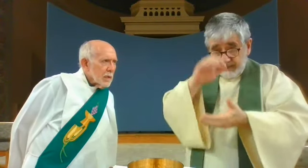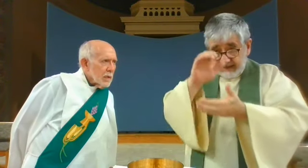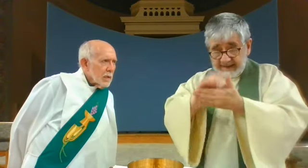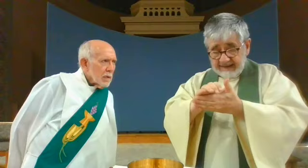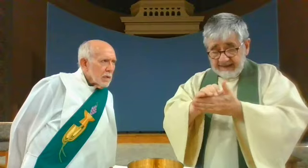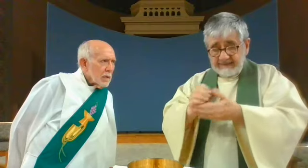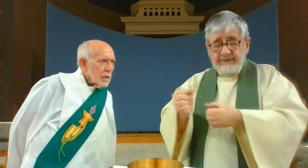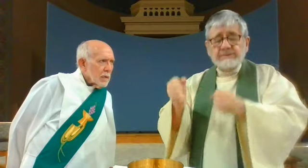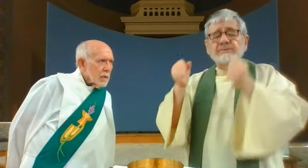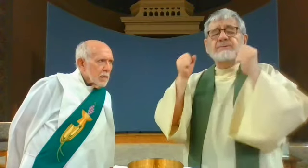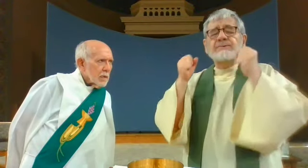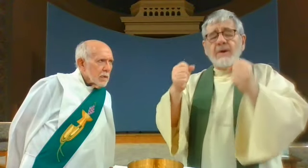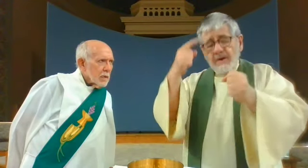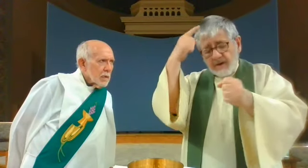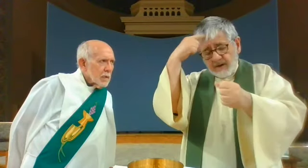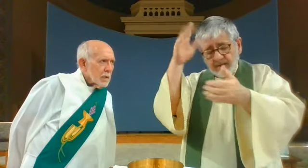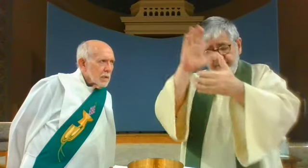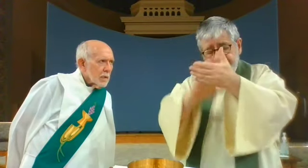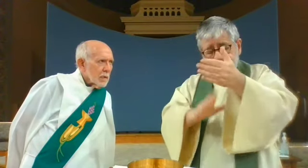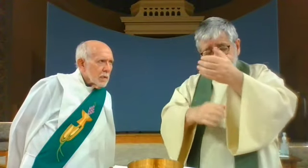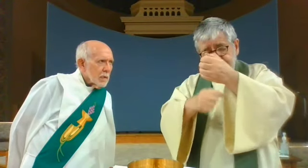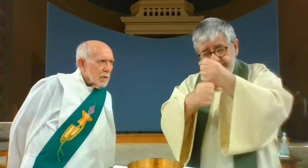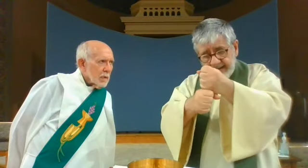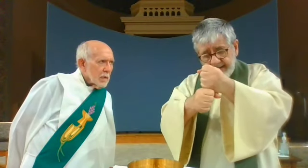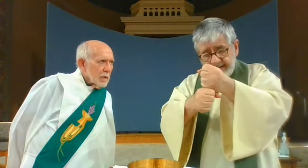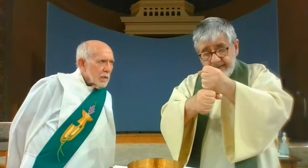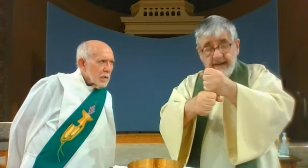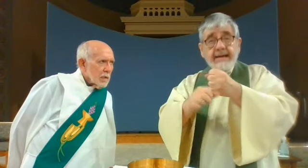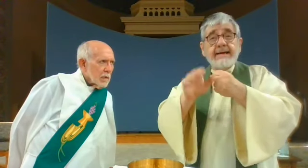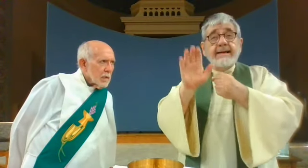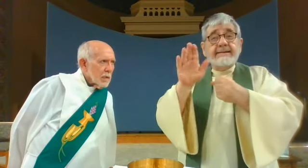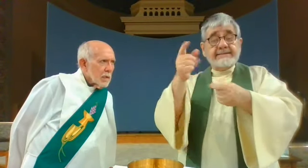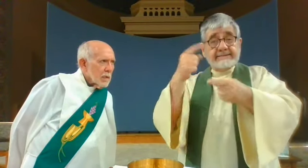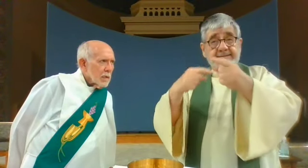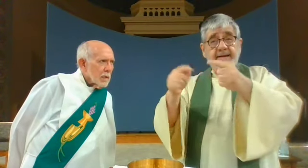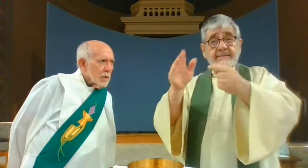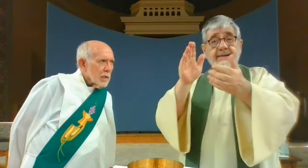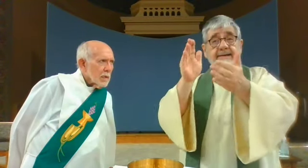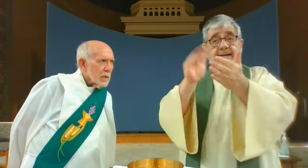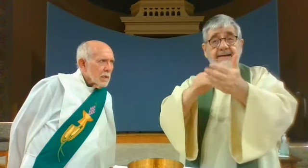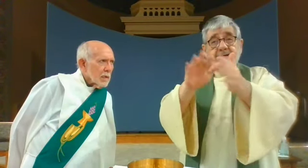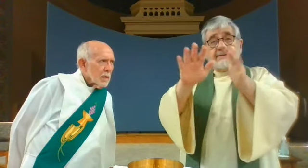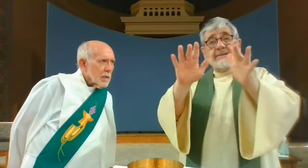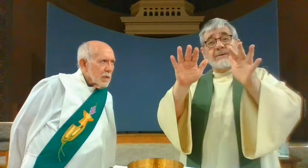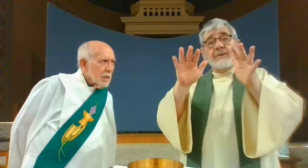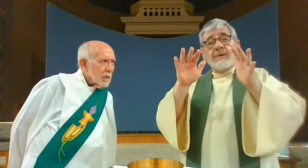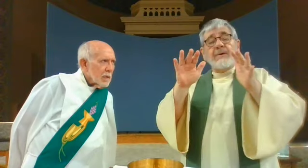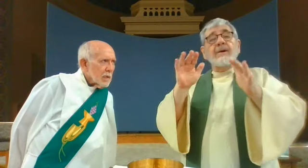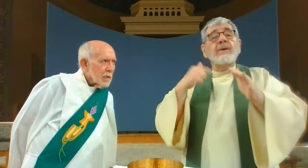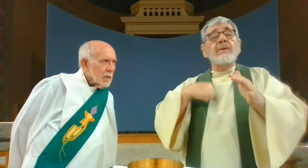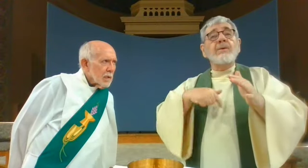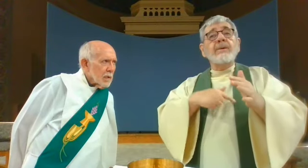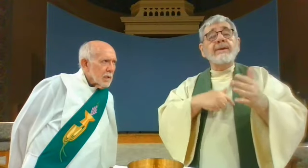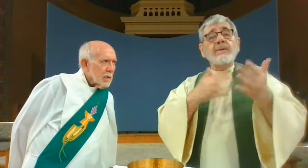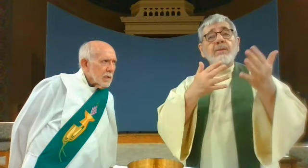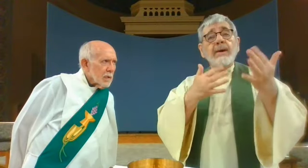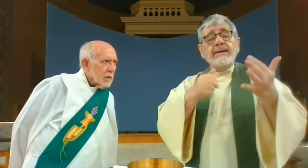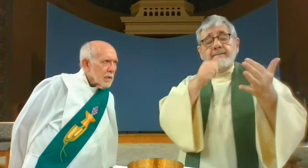with living faith, and His coming in glory we await with unwavering hope.